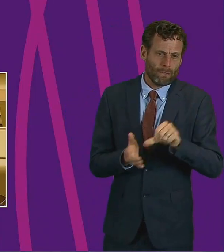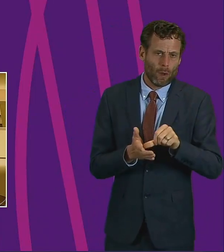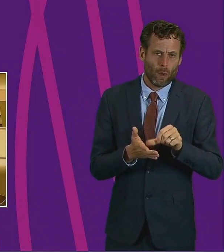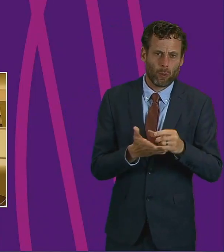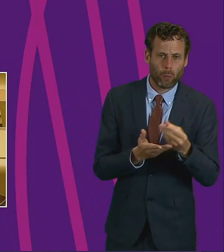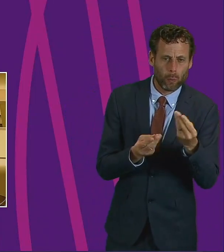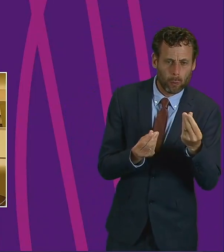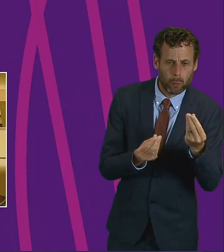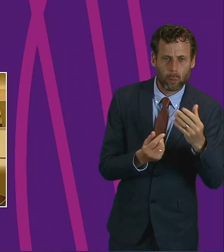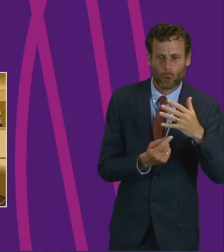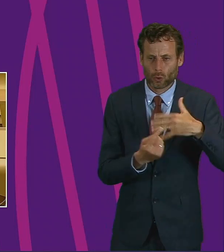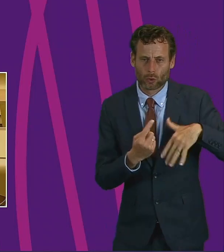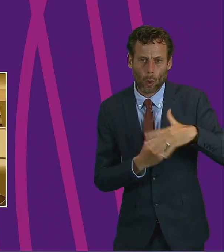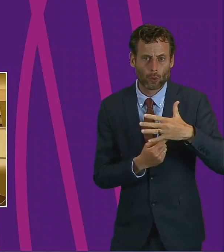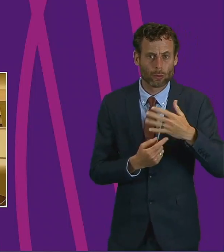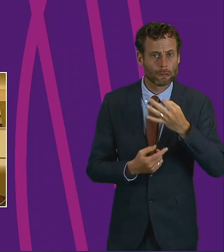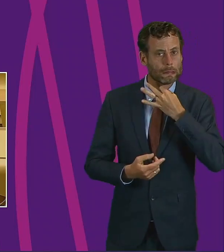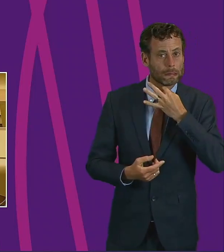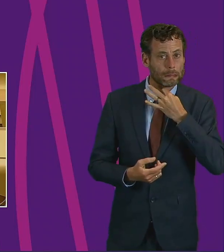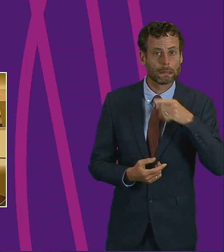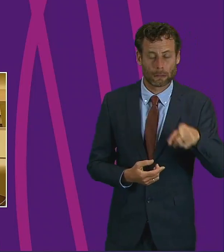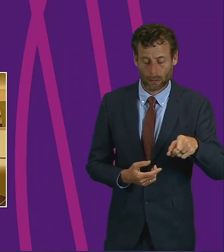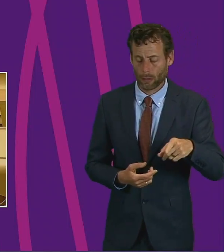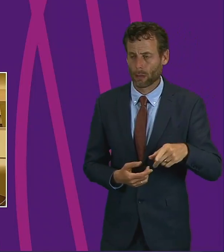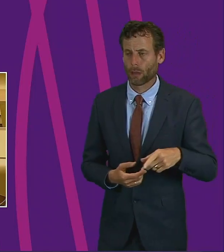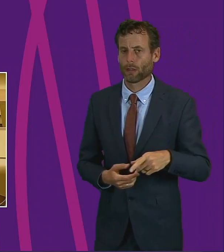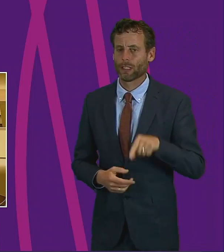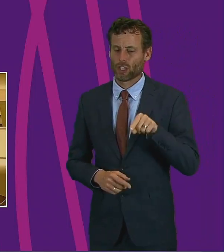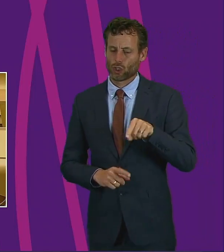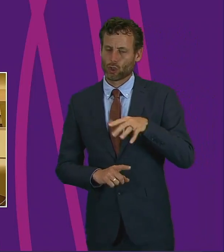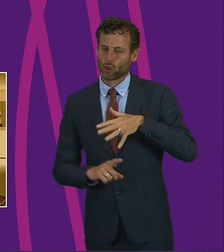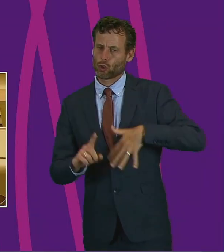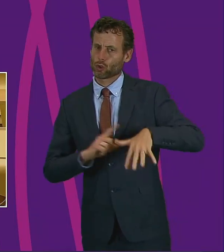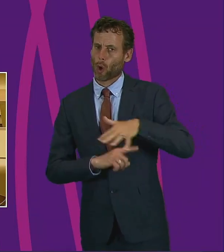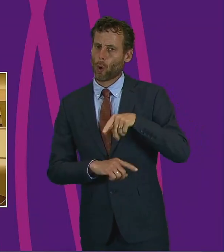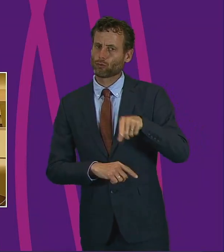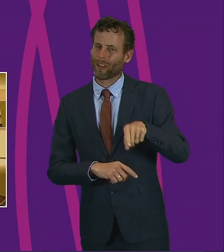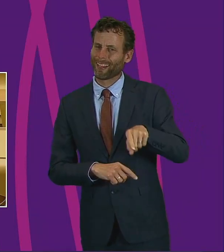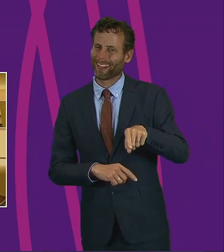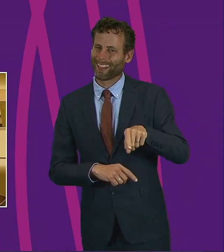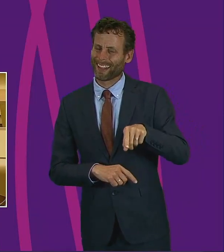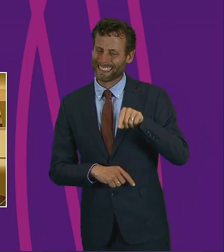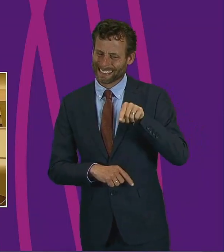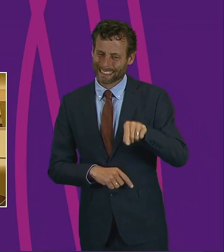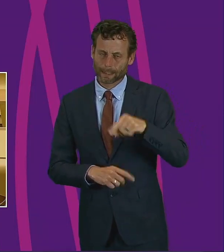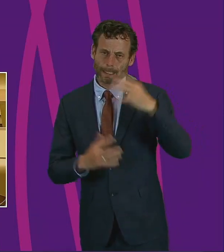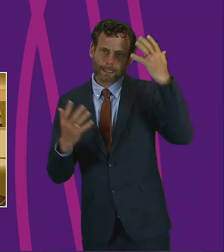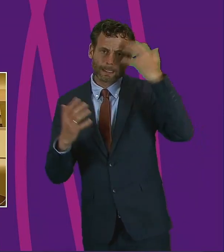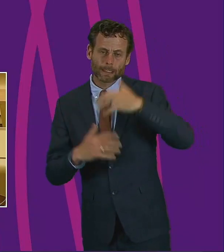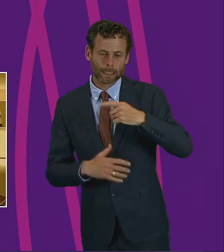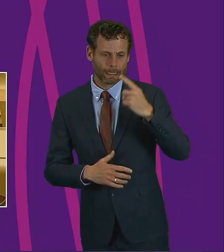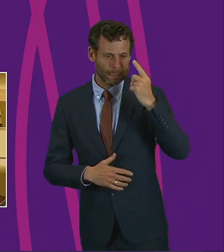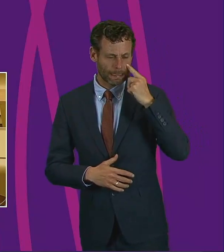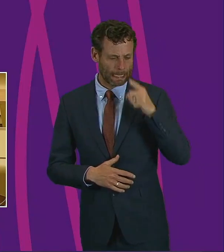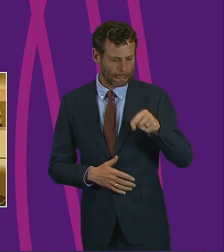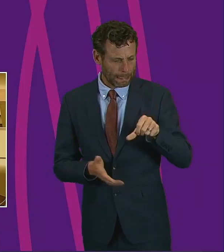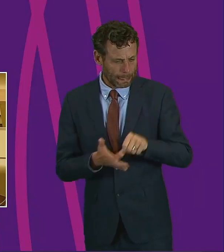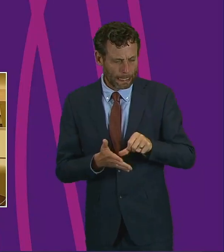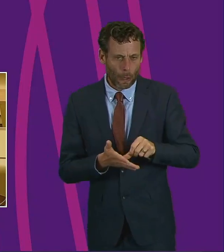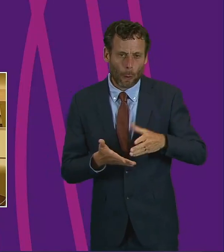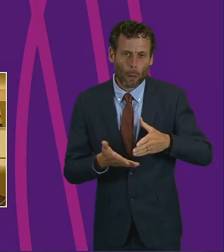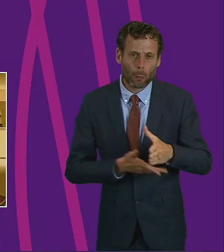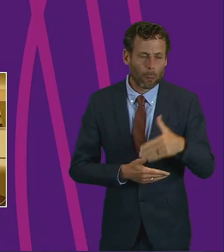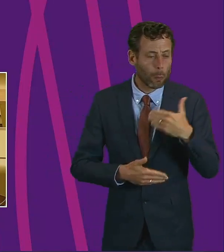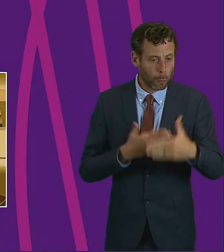particularly affected. It is the social impacts in particular that I and Aileen Campbell want to address, while